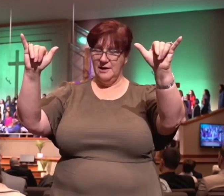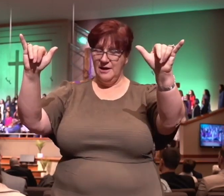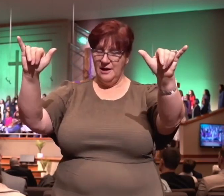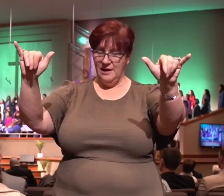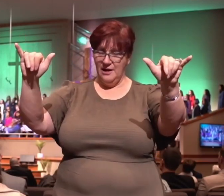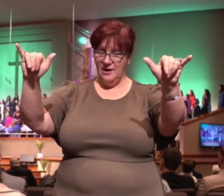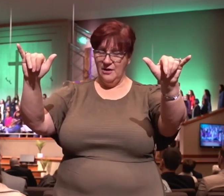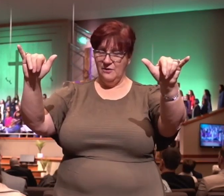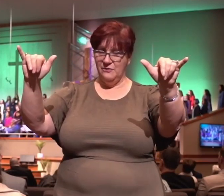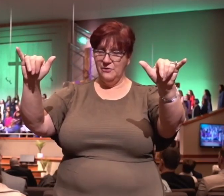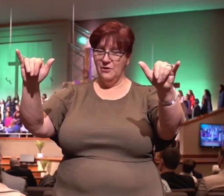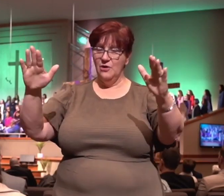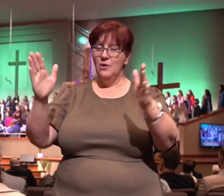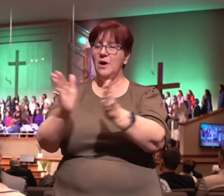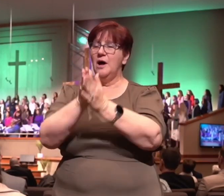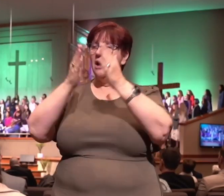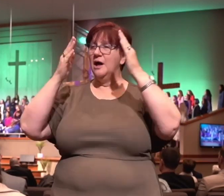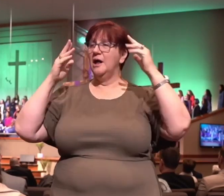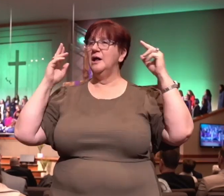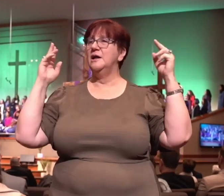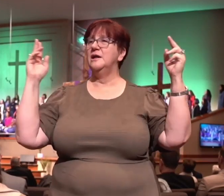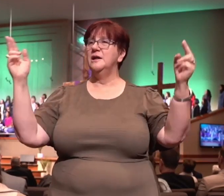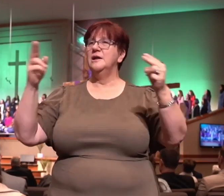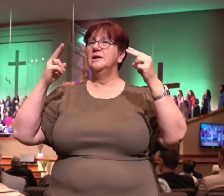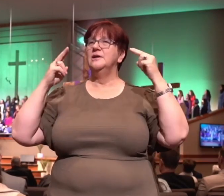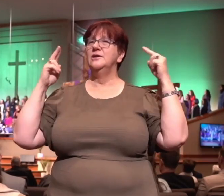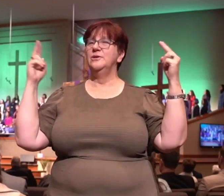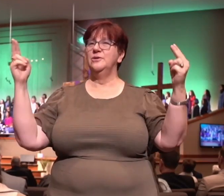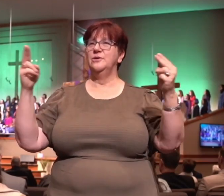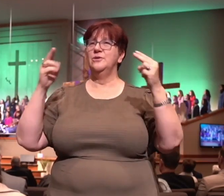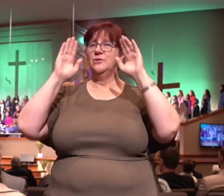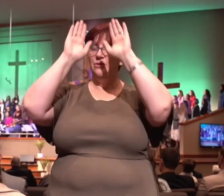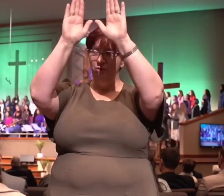Oh, what a Savior.